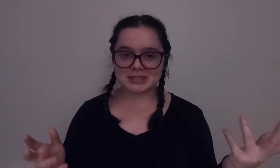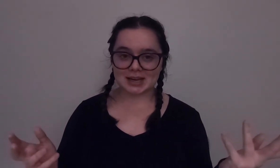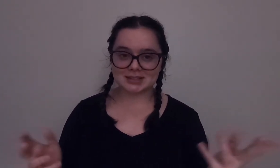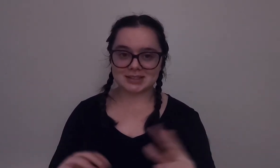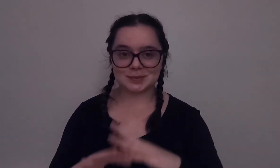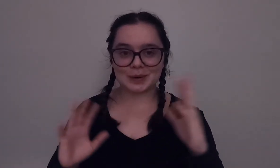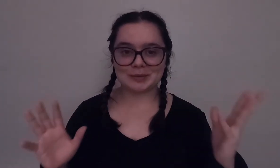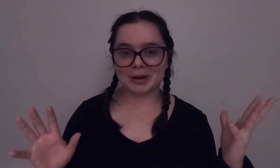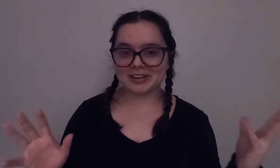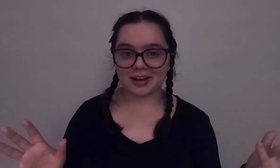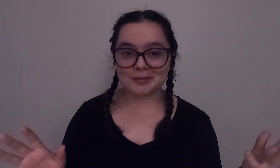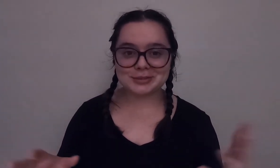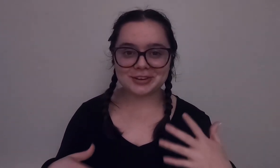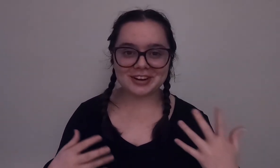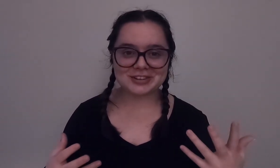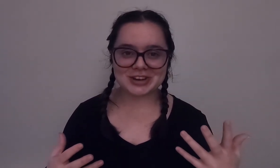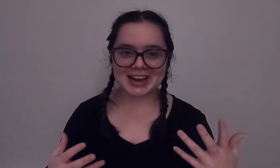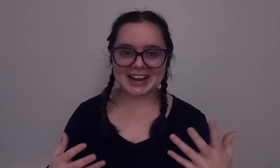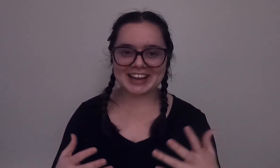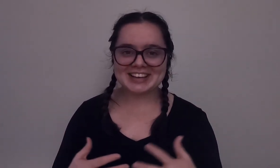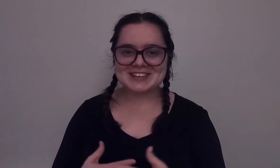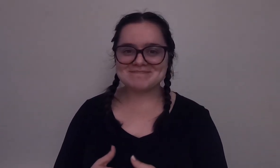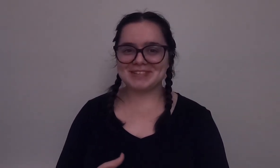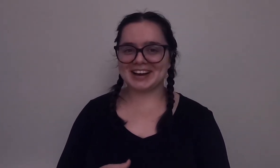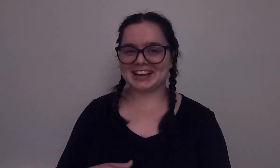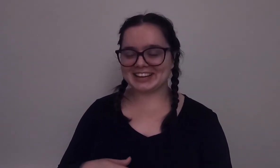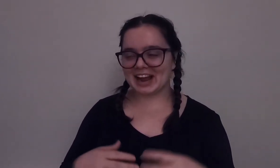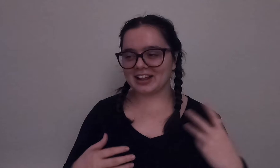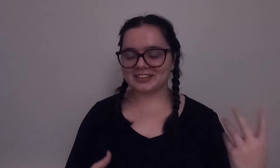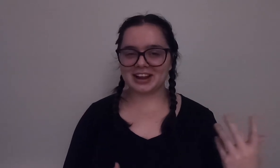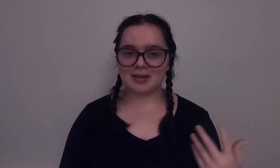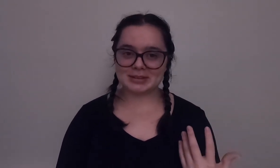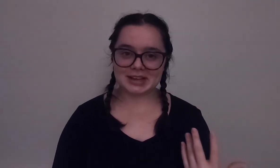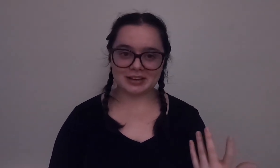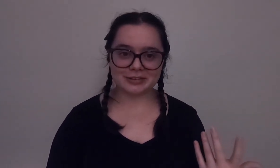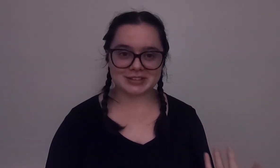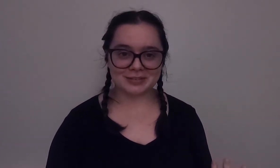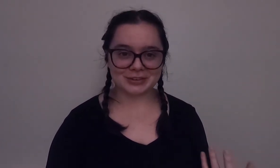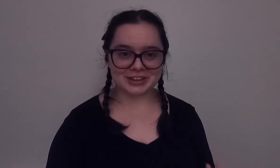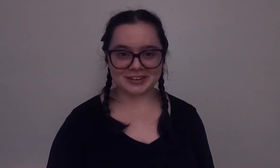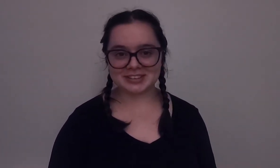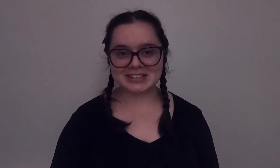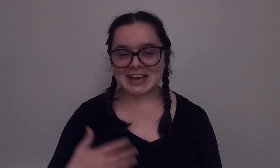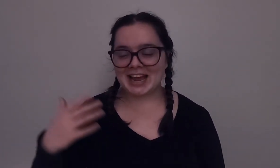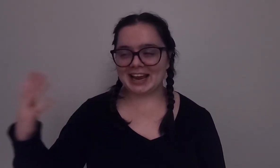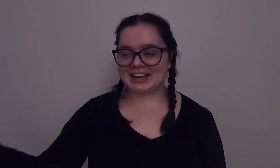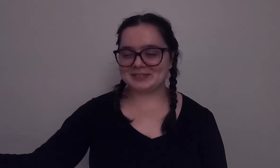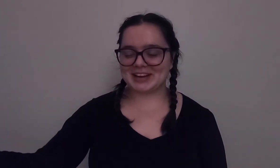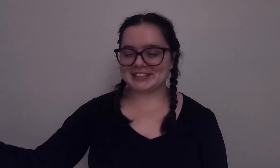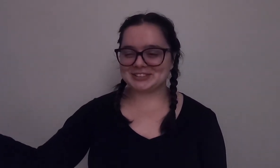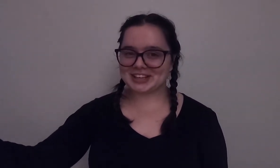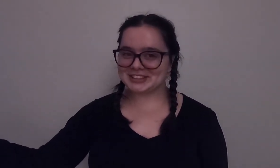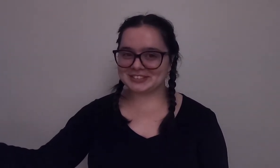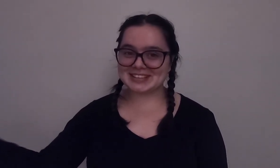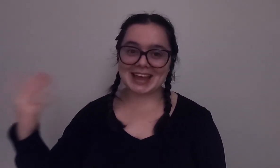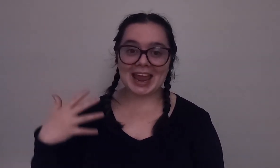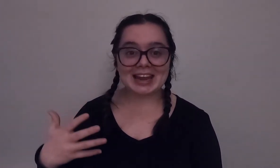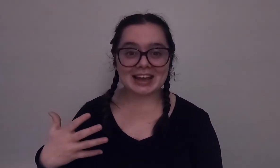statuses weren't brought up during our training but kyler and I have been dating for several years and my instructor was like Hayden